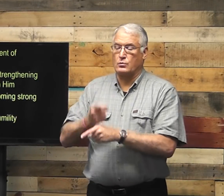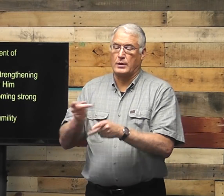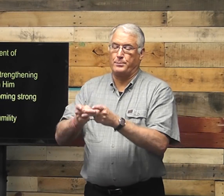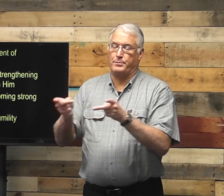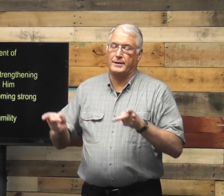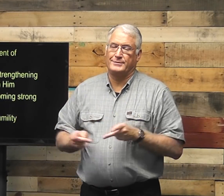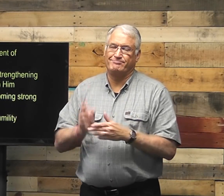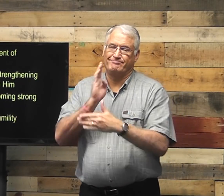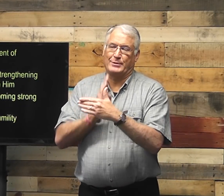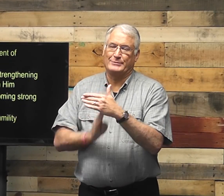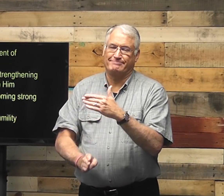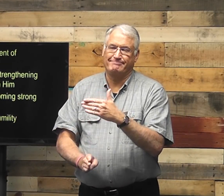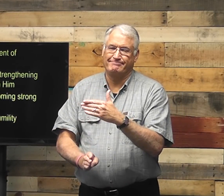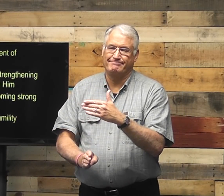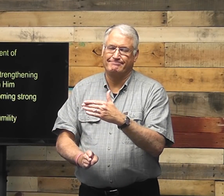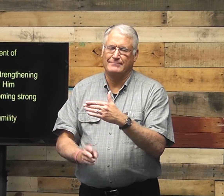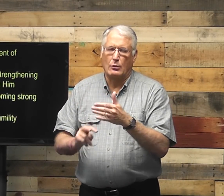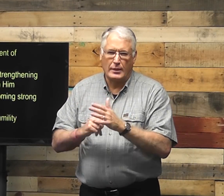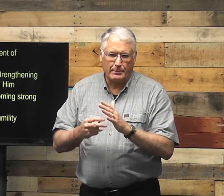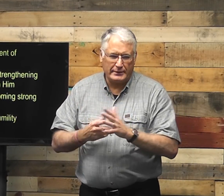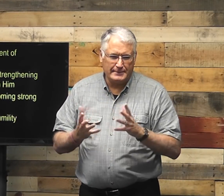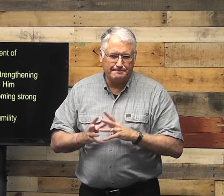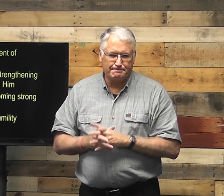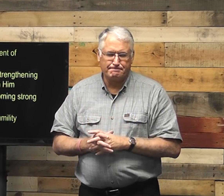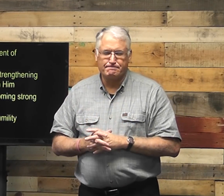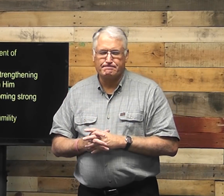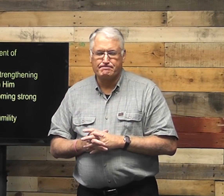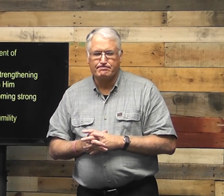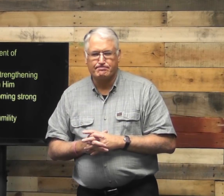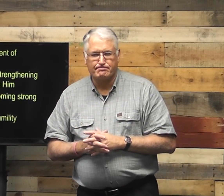It is our right place of humility. Meaning what?